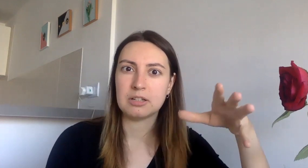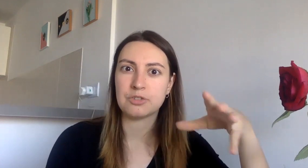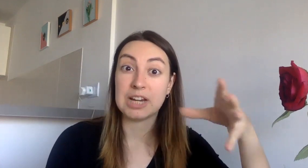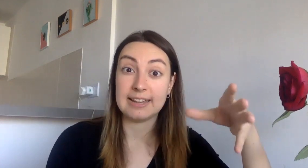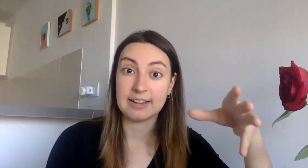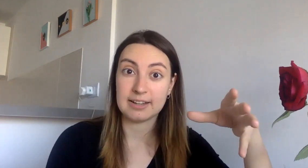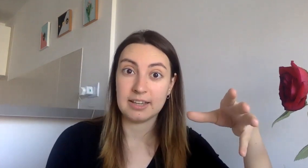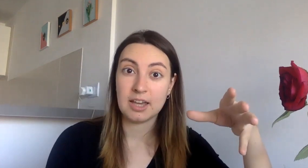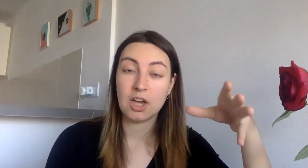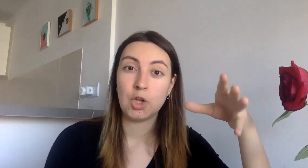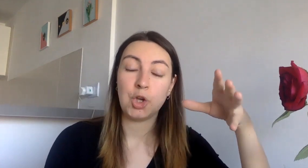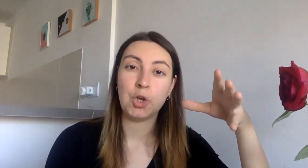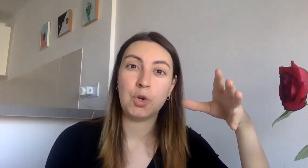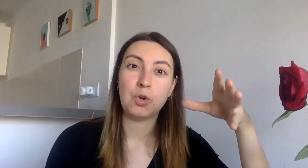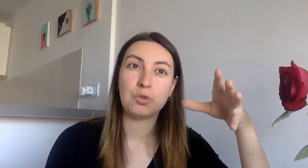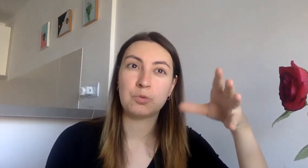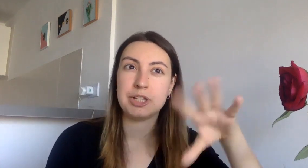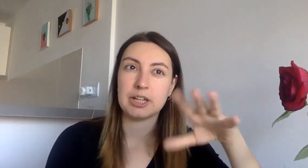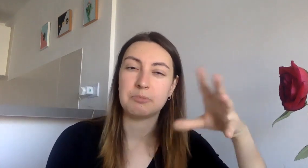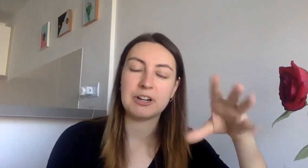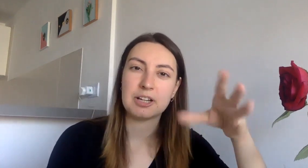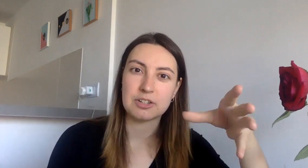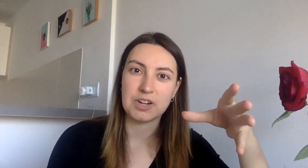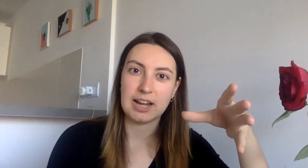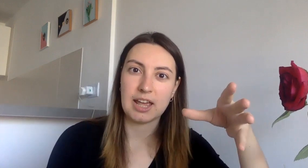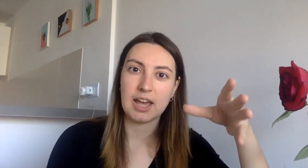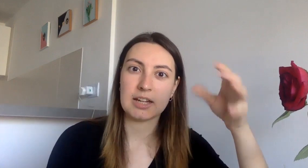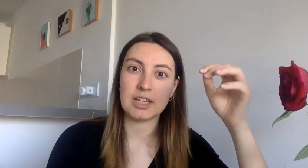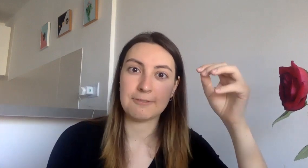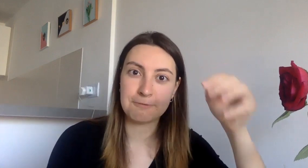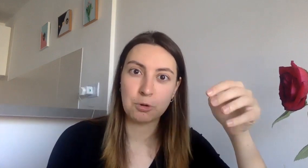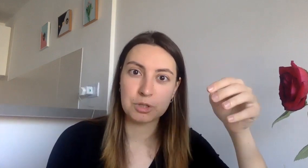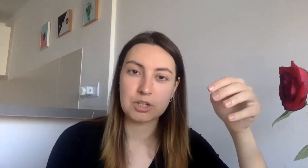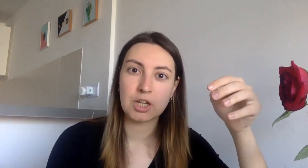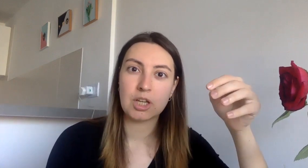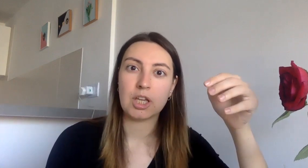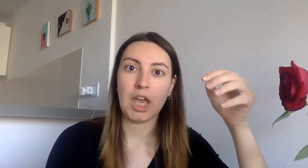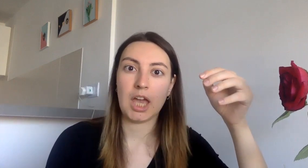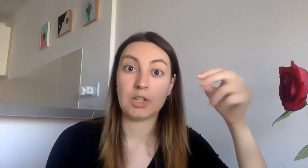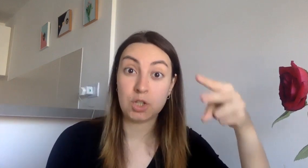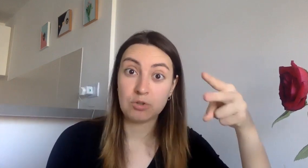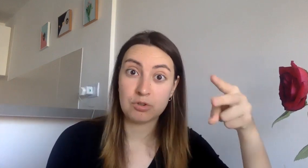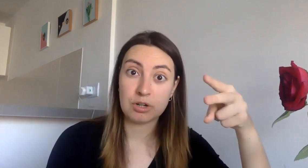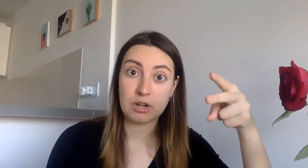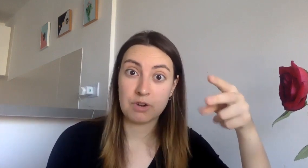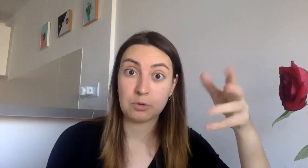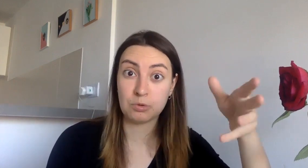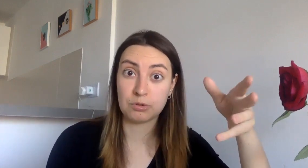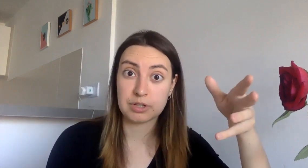israeli guy who was like american israeli and he fought and two iraq wars